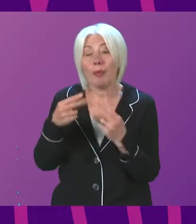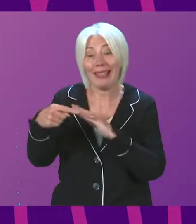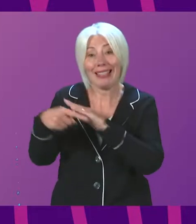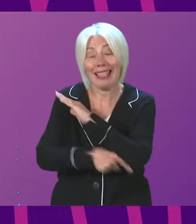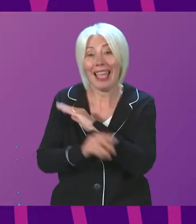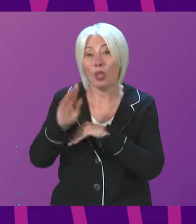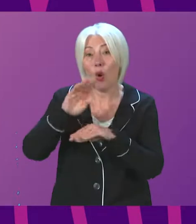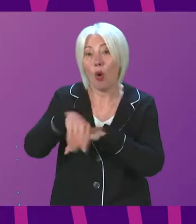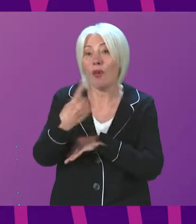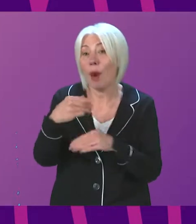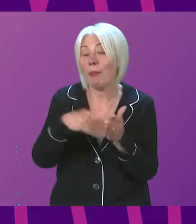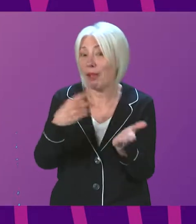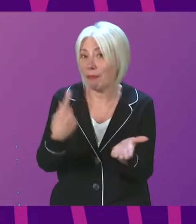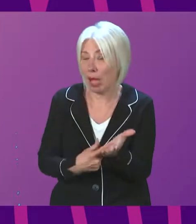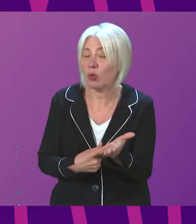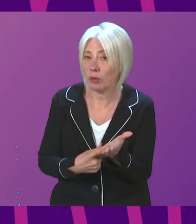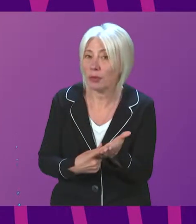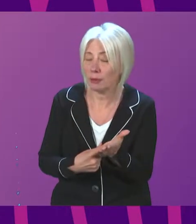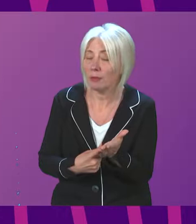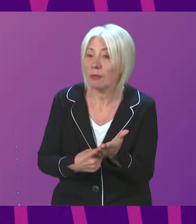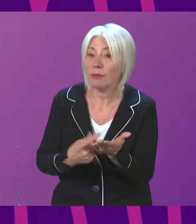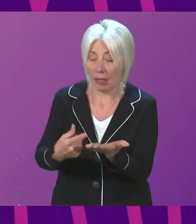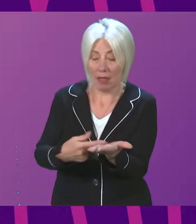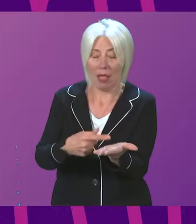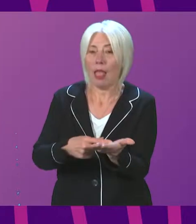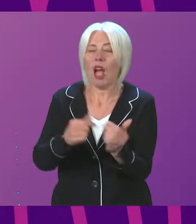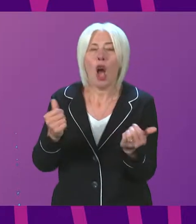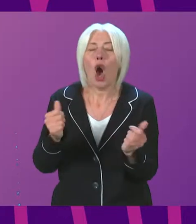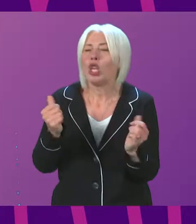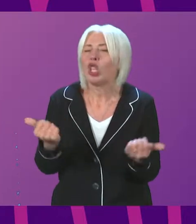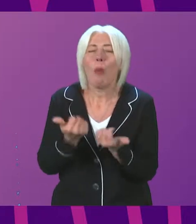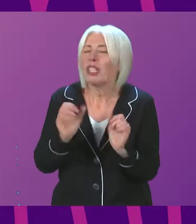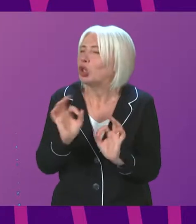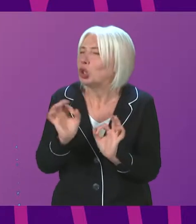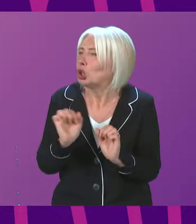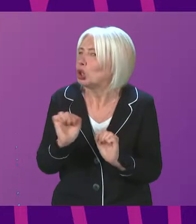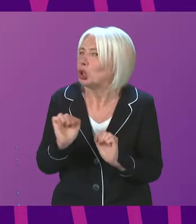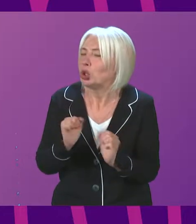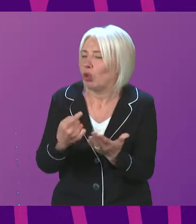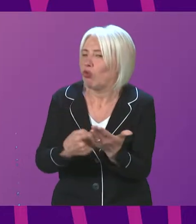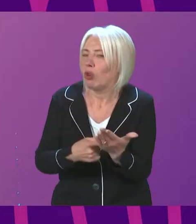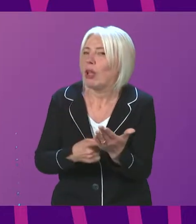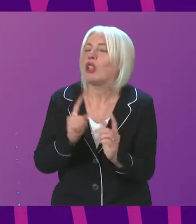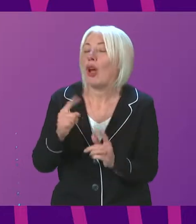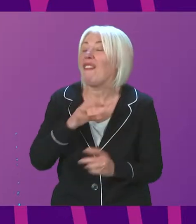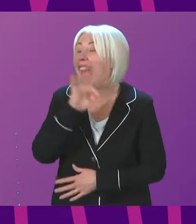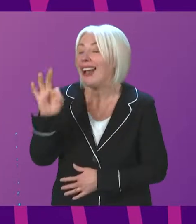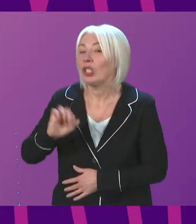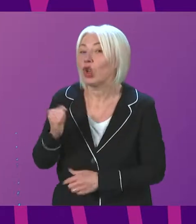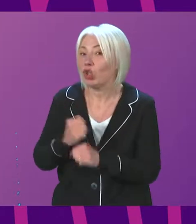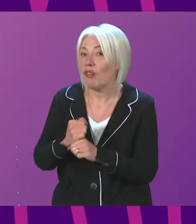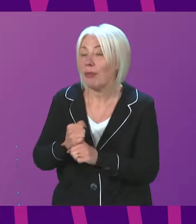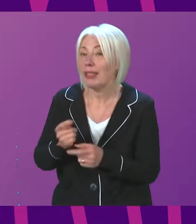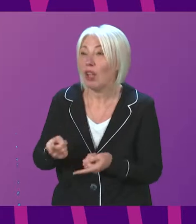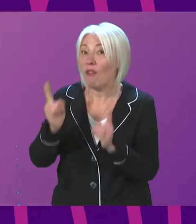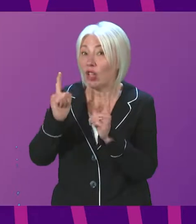owed across Scotland while the data in the report is incomplete and from December last year I have asked Scottish Government officials to look